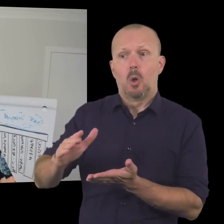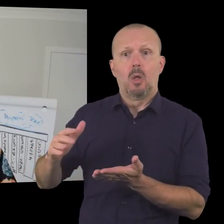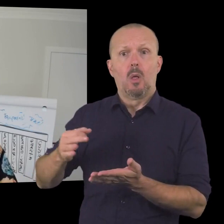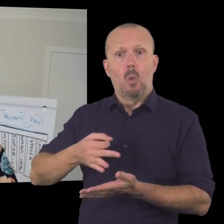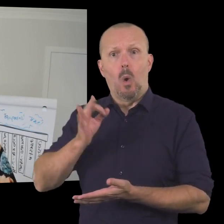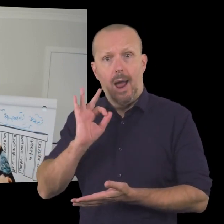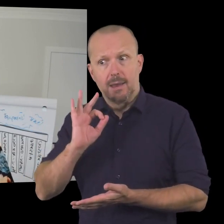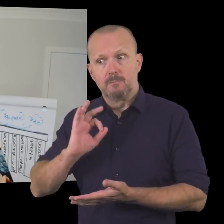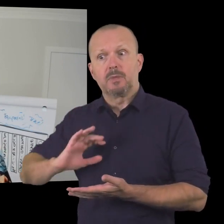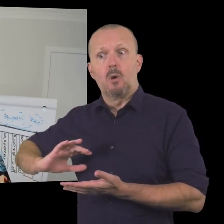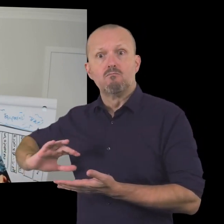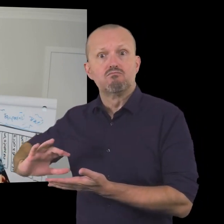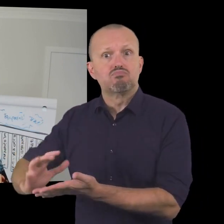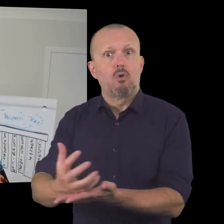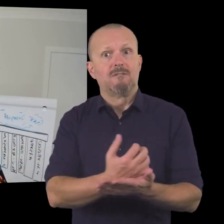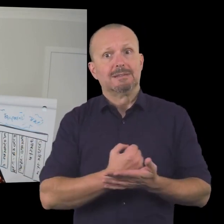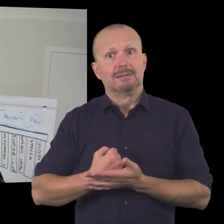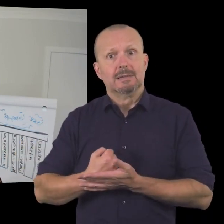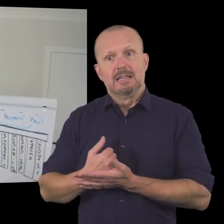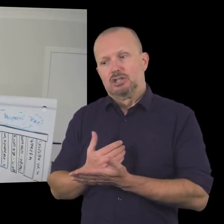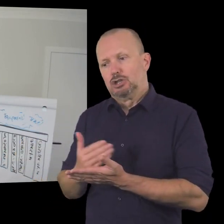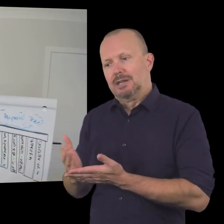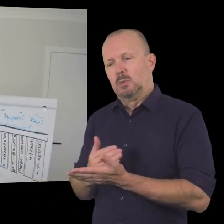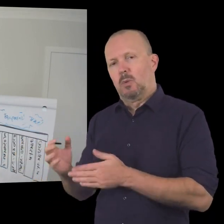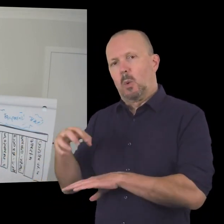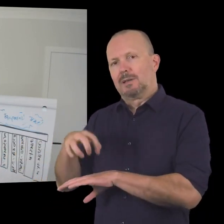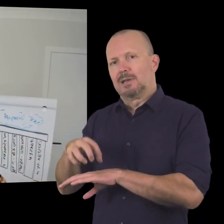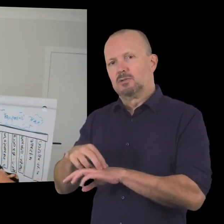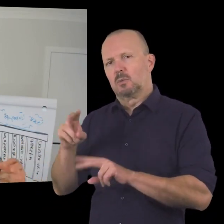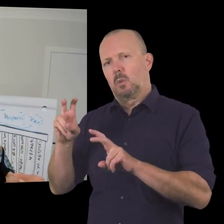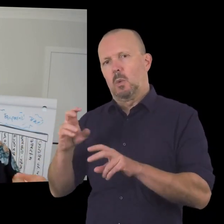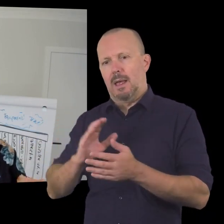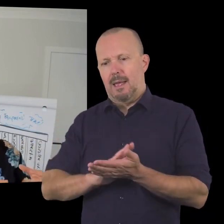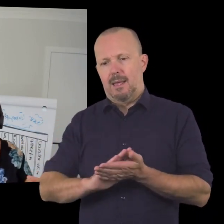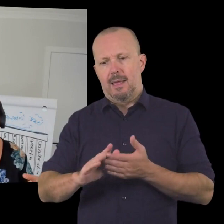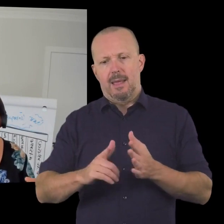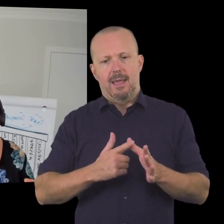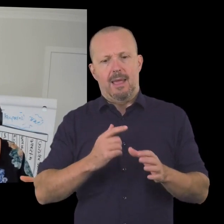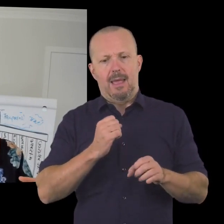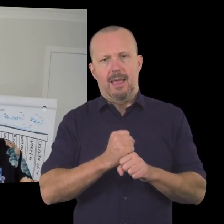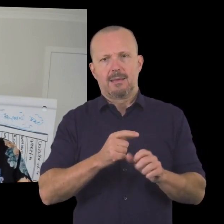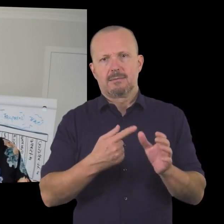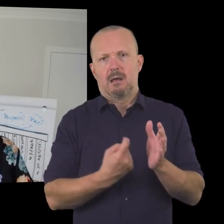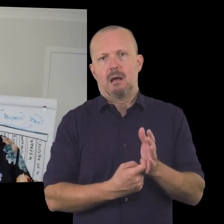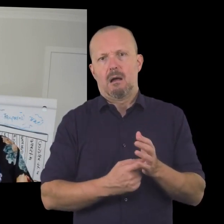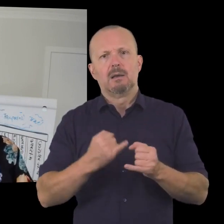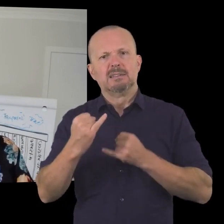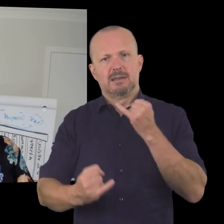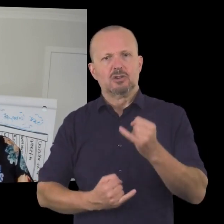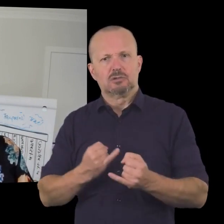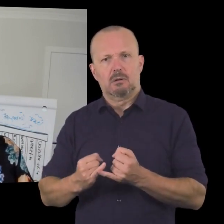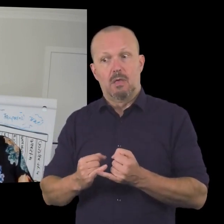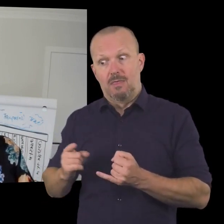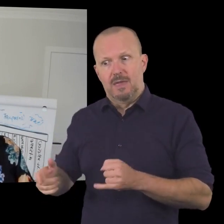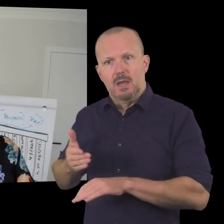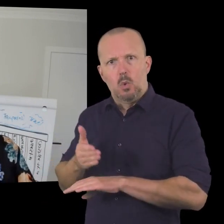their wine and all of the profit made from selling their wine is uh shared with an organization called hagar international who focuses